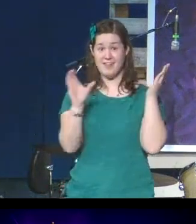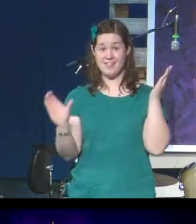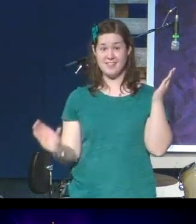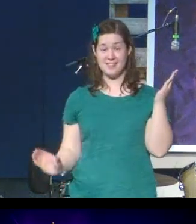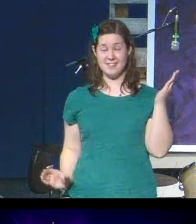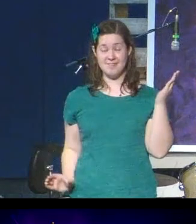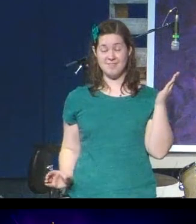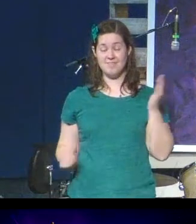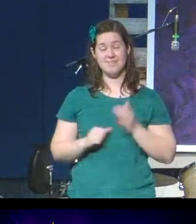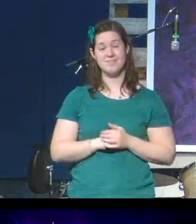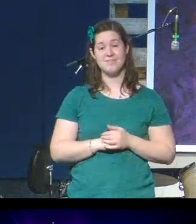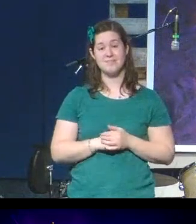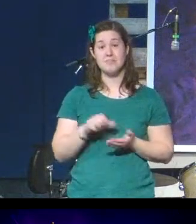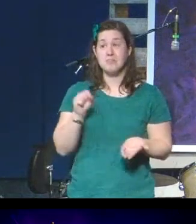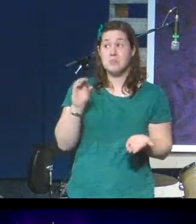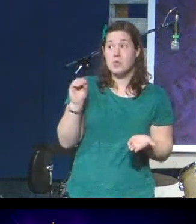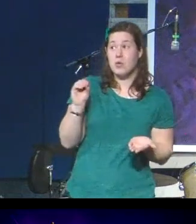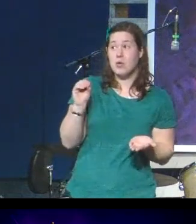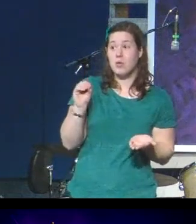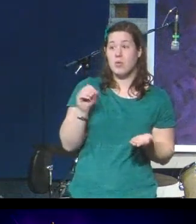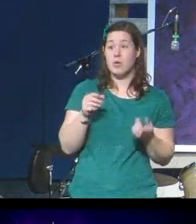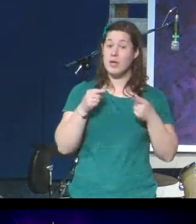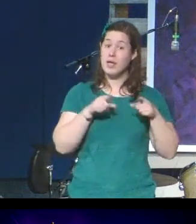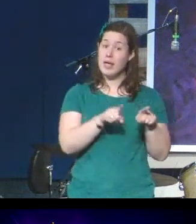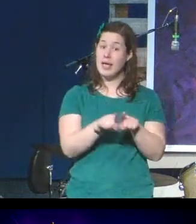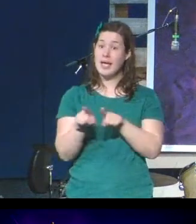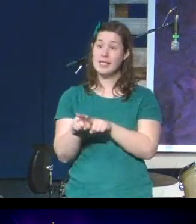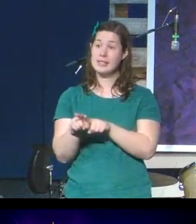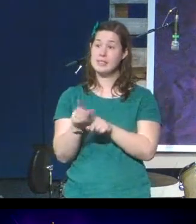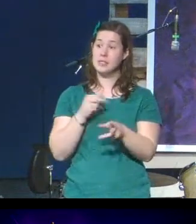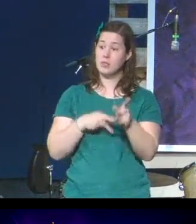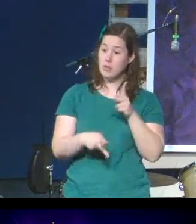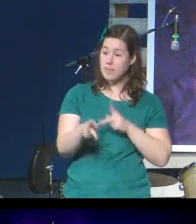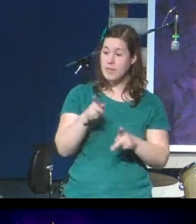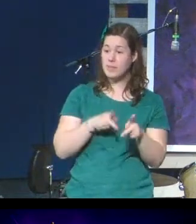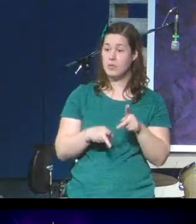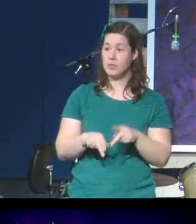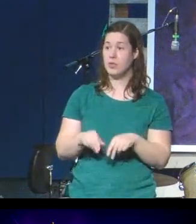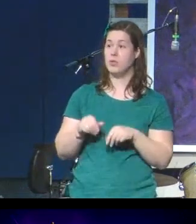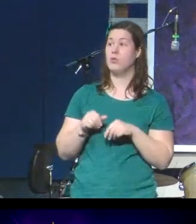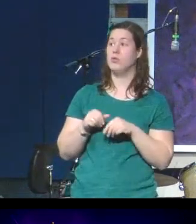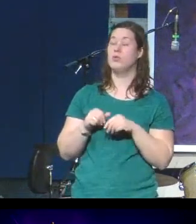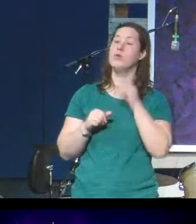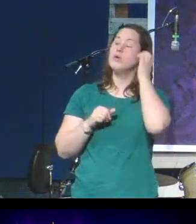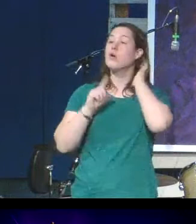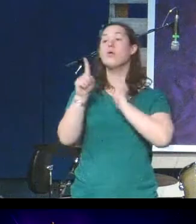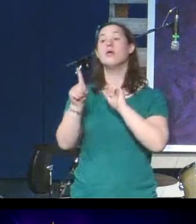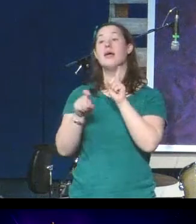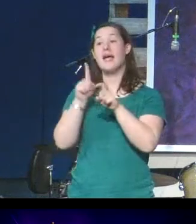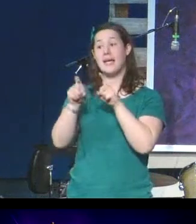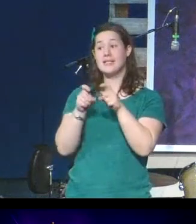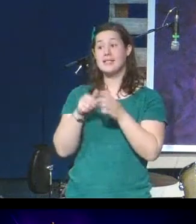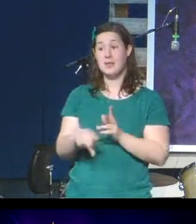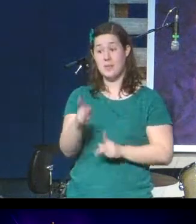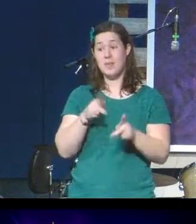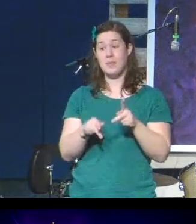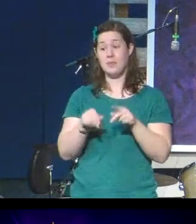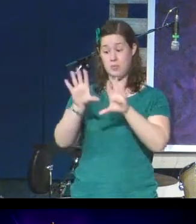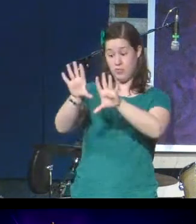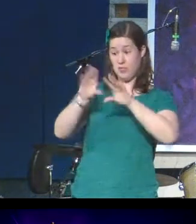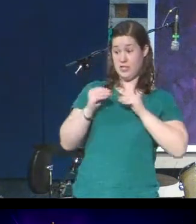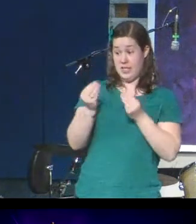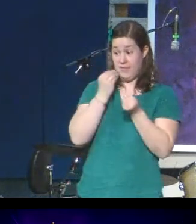So, ask the people who have received food every second month that our Mission Depot has been opened.